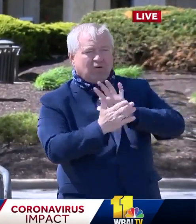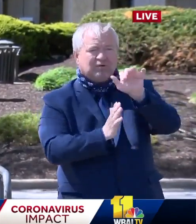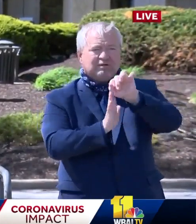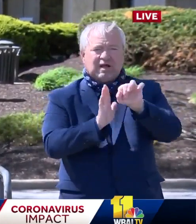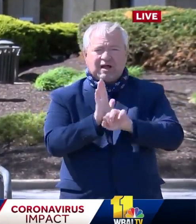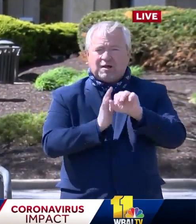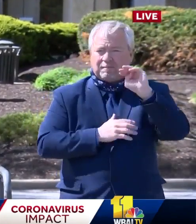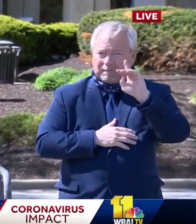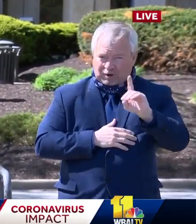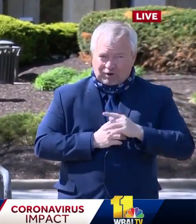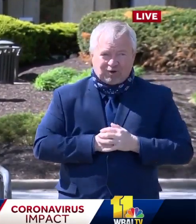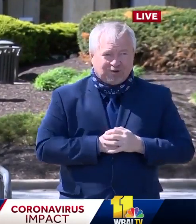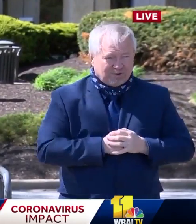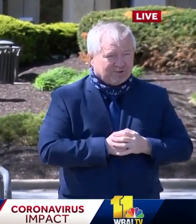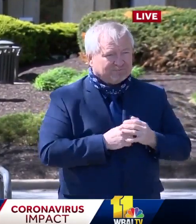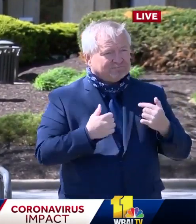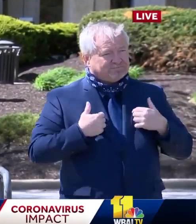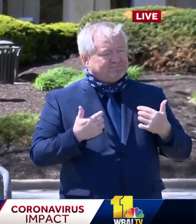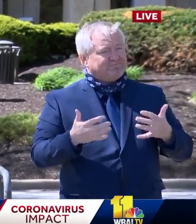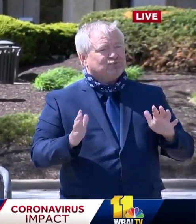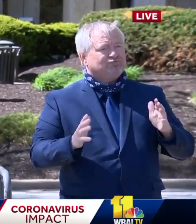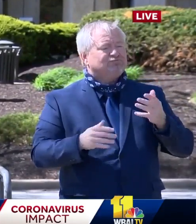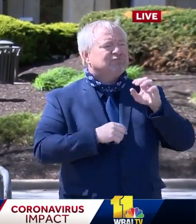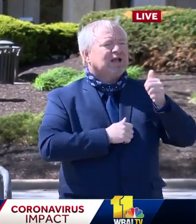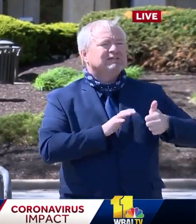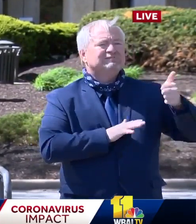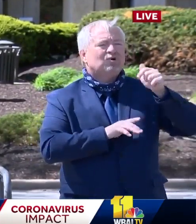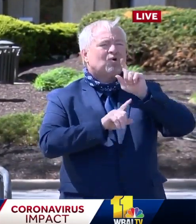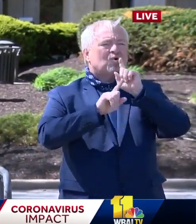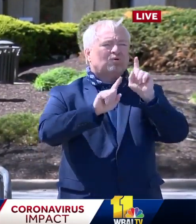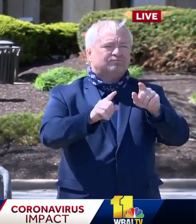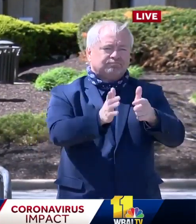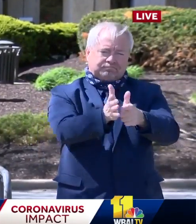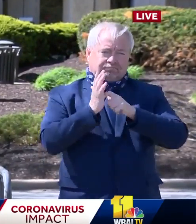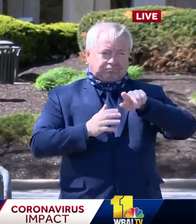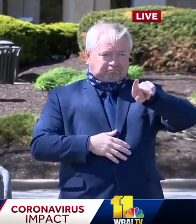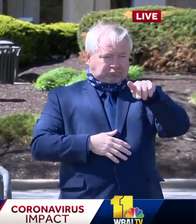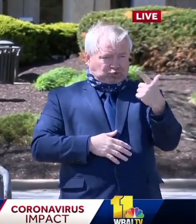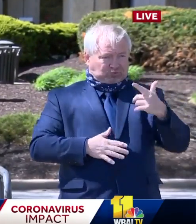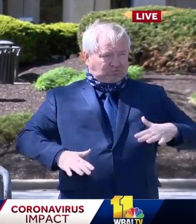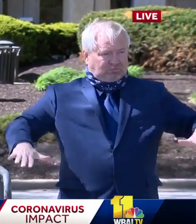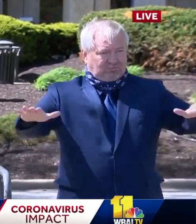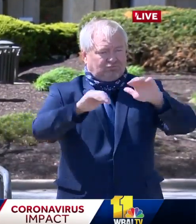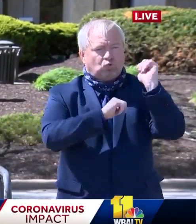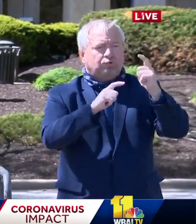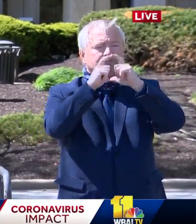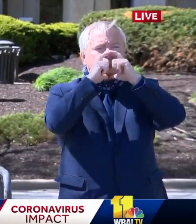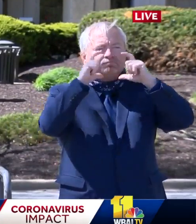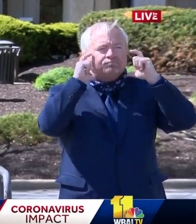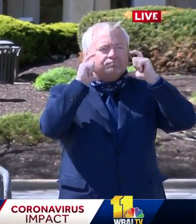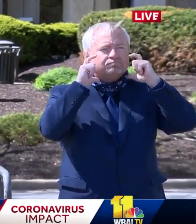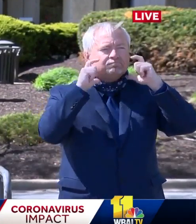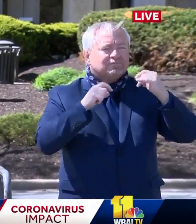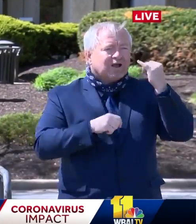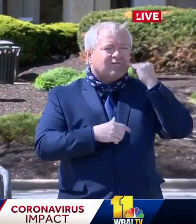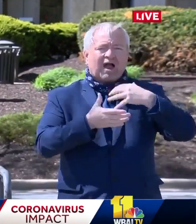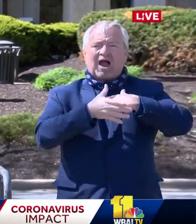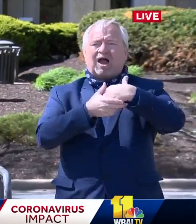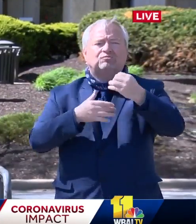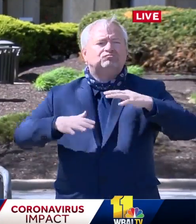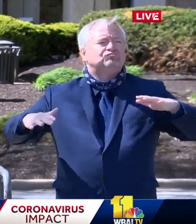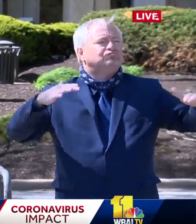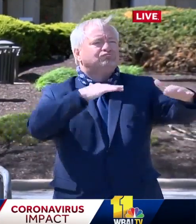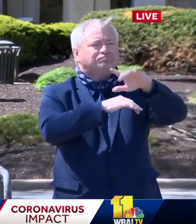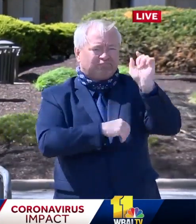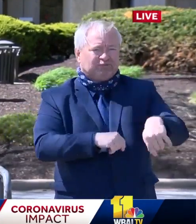order an executive order regarding, uh, the wearing of face masks and, uh, ensuring that all of our essential workers, uh, as well as